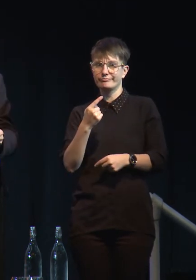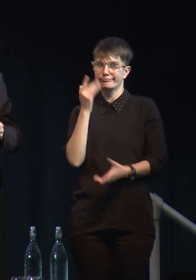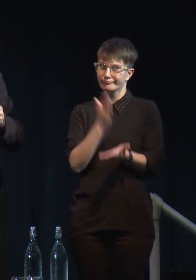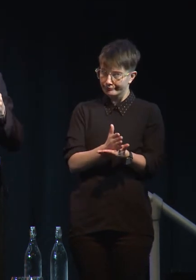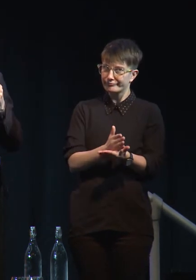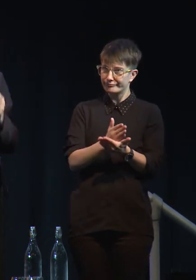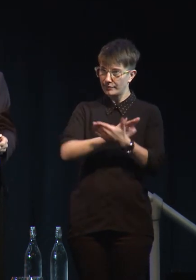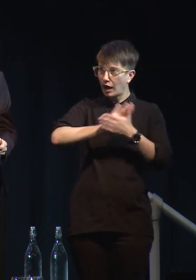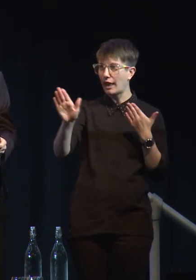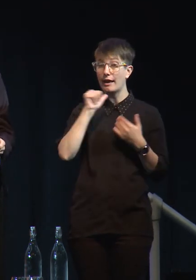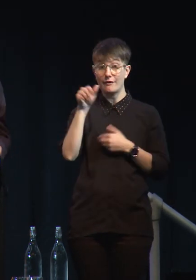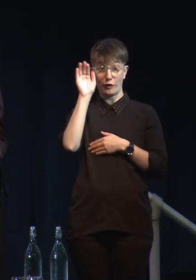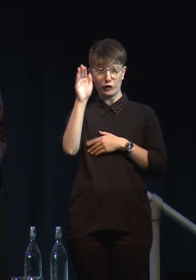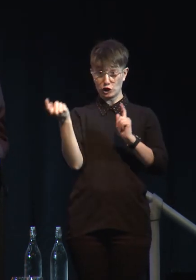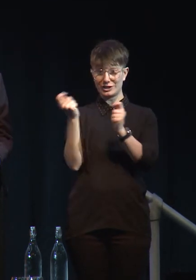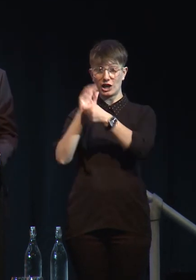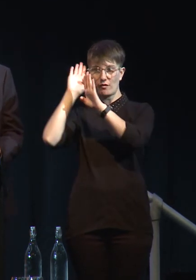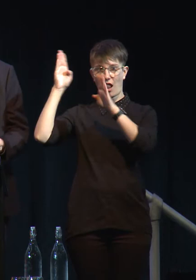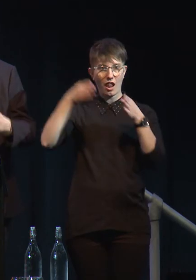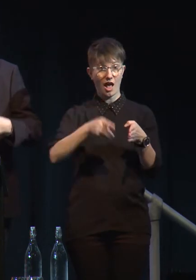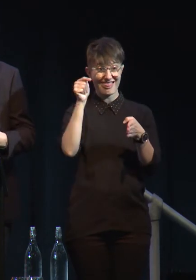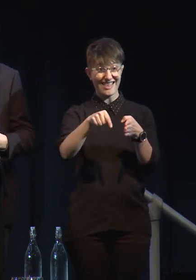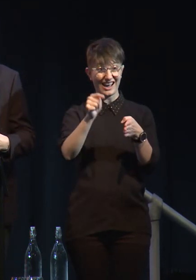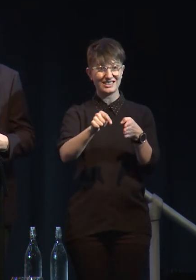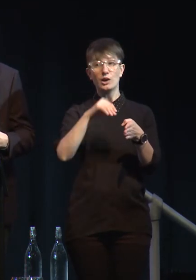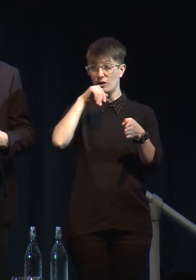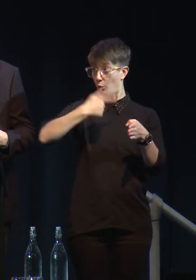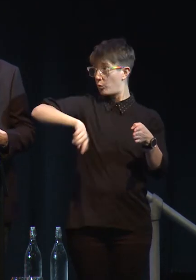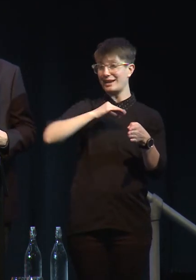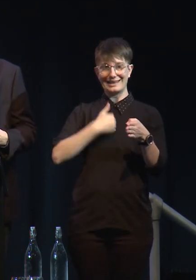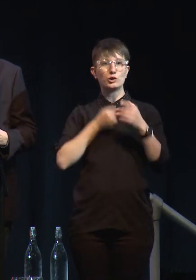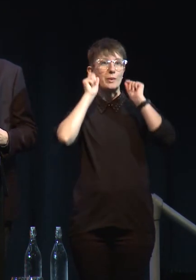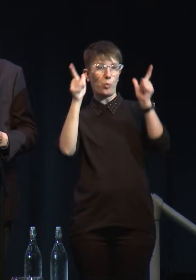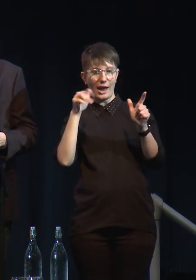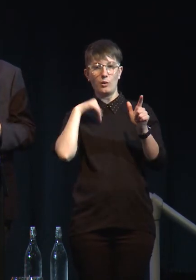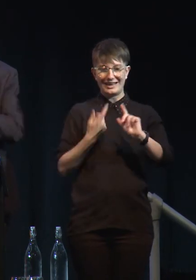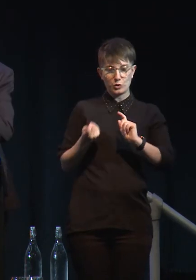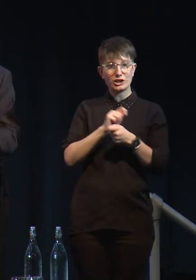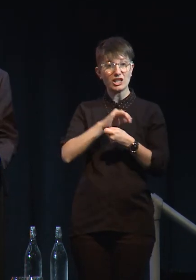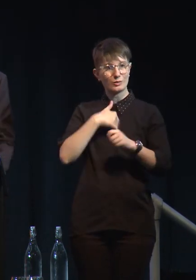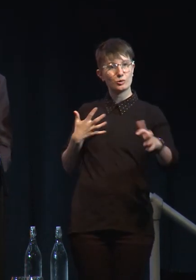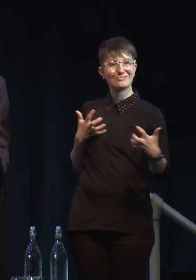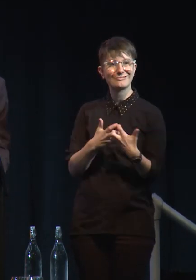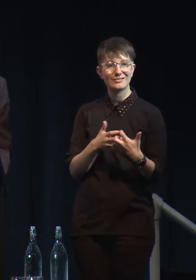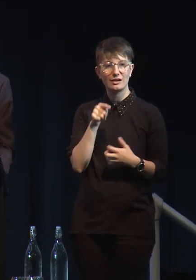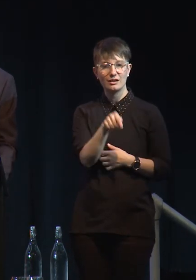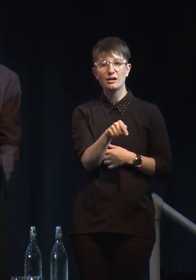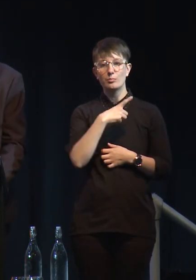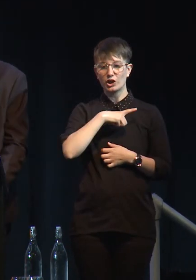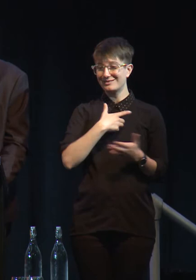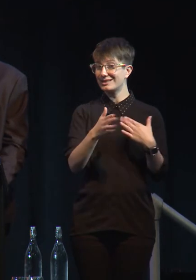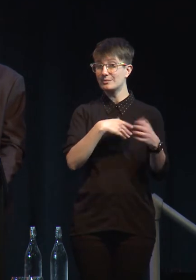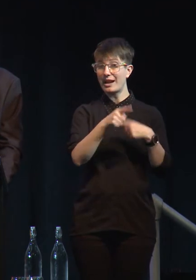aware of it, and we need to adjust to it, and regardless of our own internal national consumption here, we need to adjust to our international